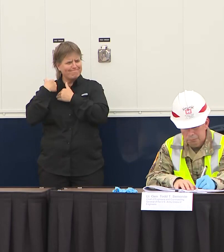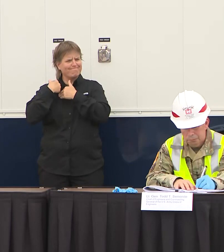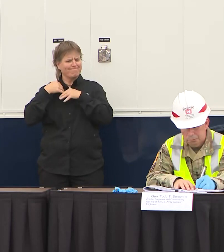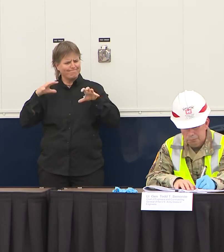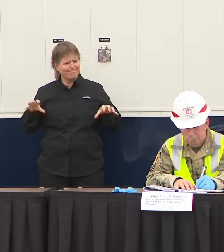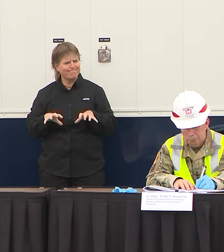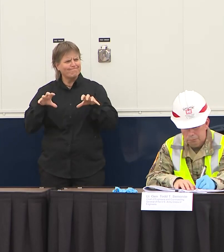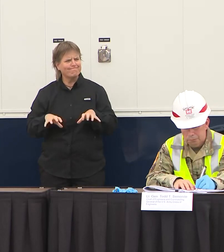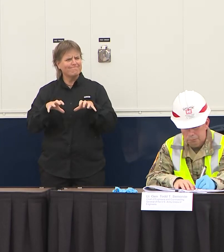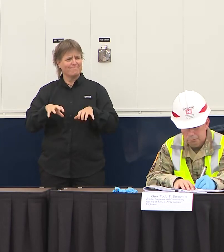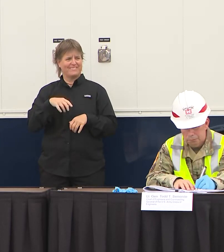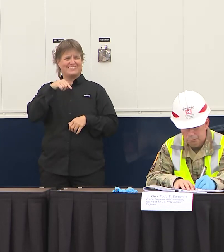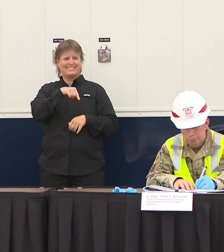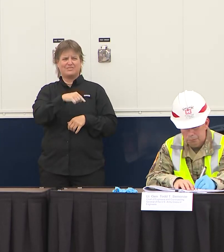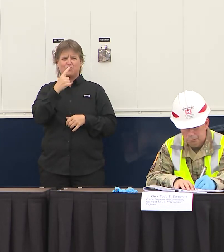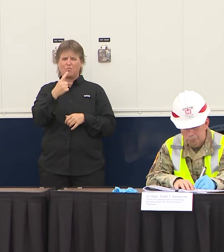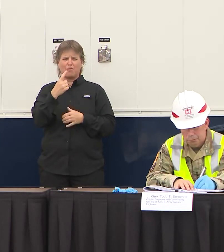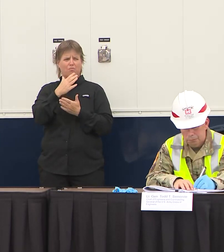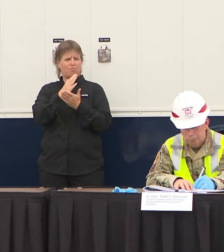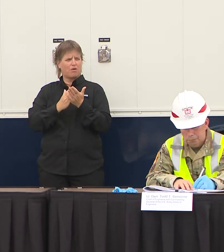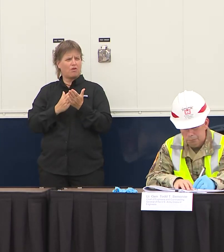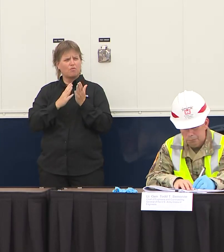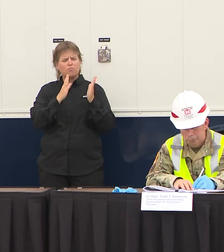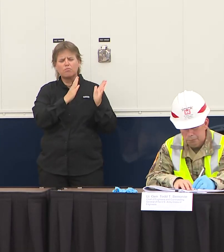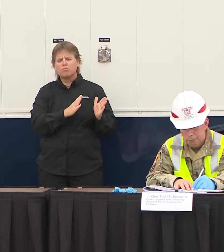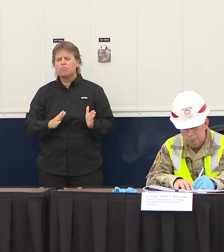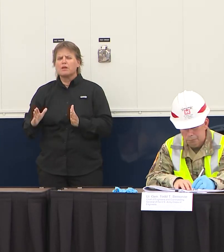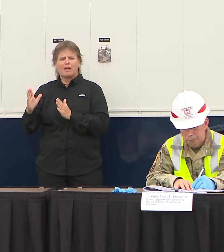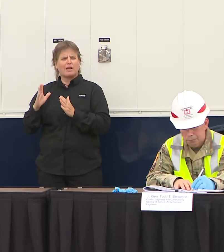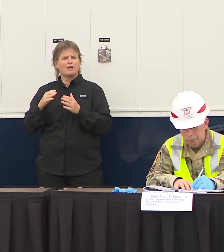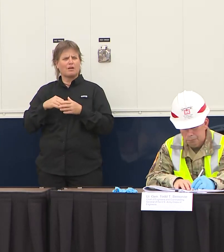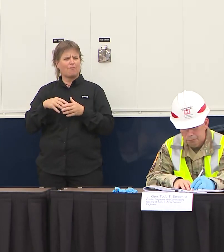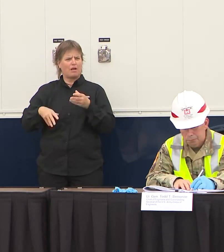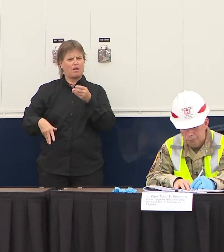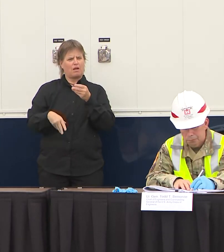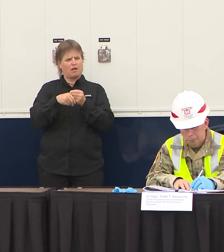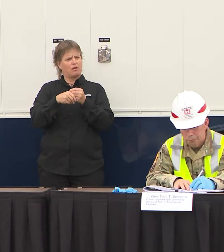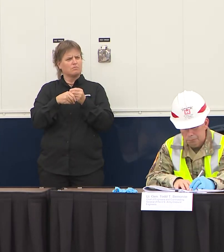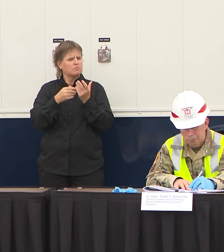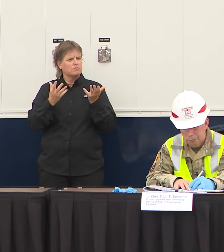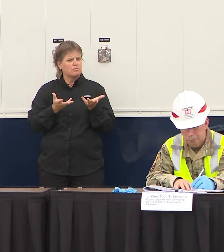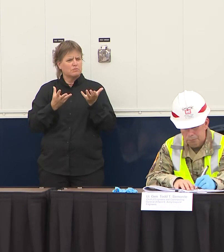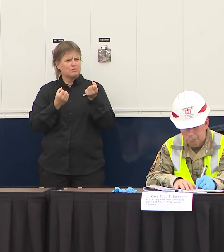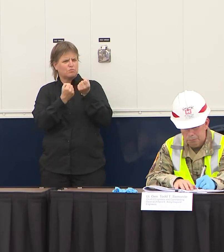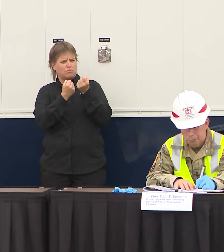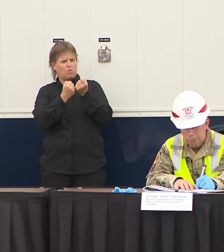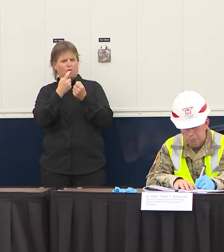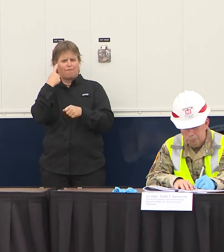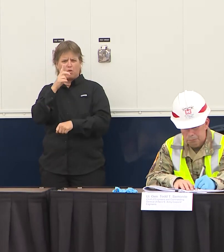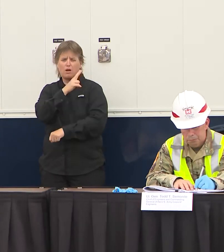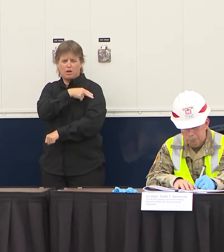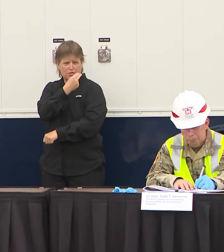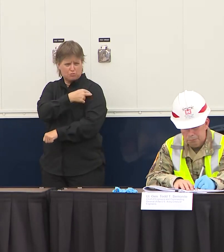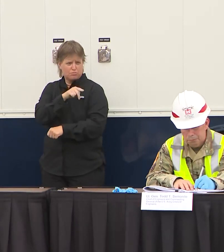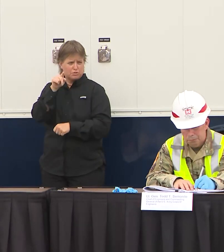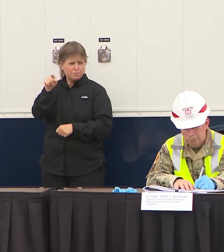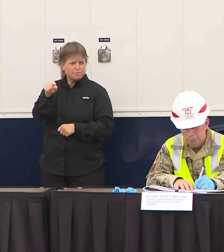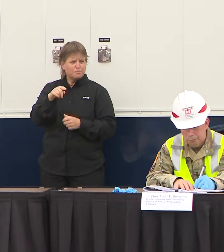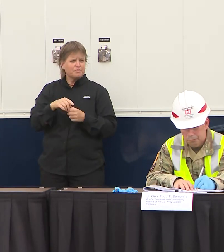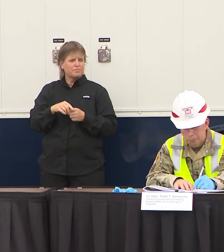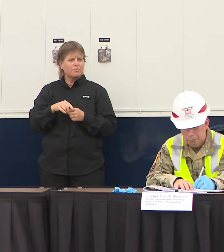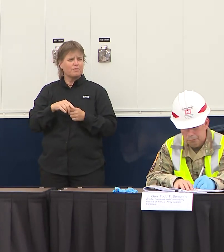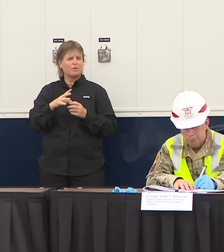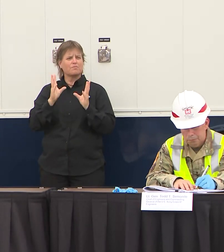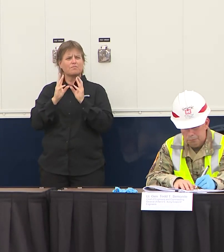only one part of the plan to have additional capacity in addition to the beds here in the convention center we're setting